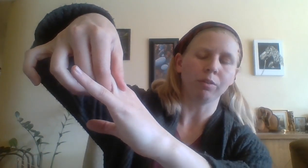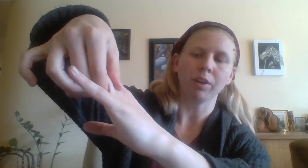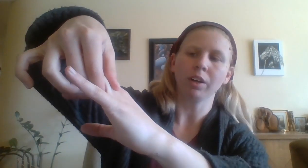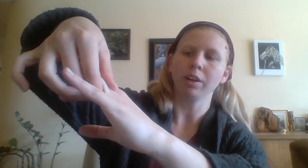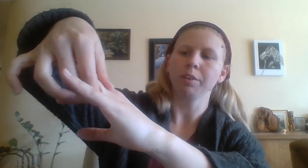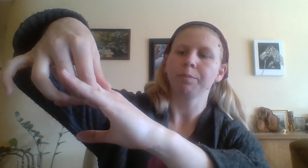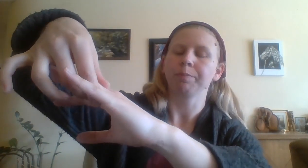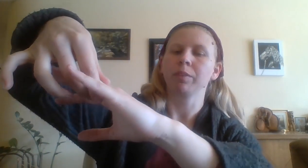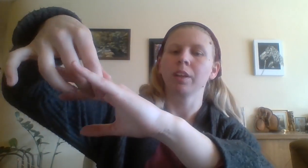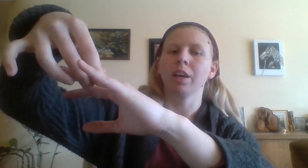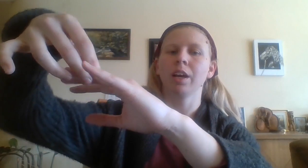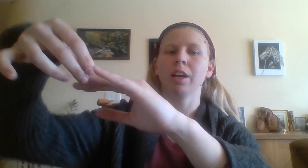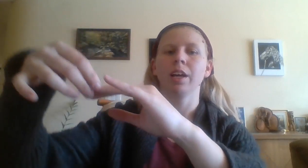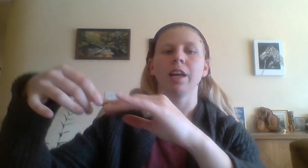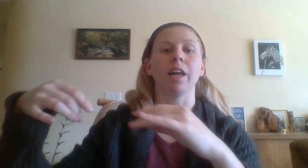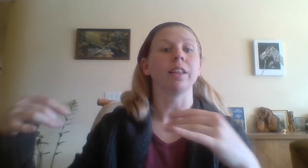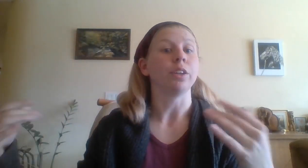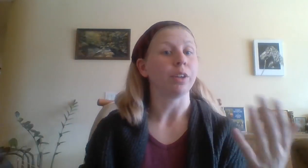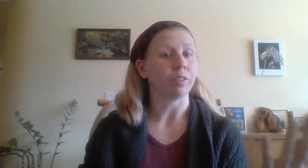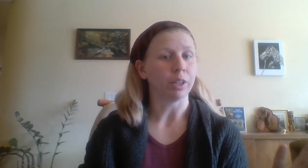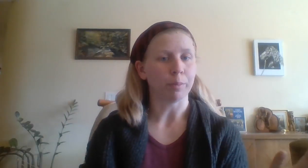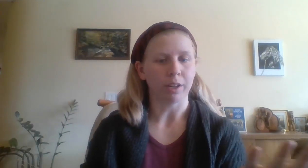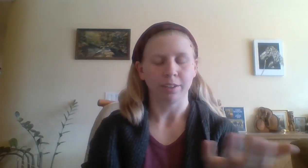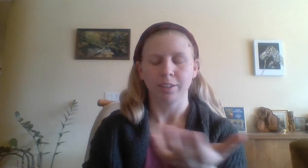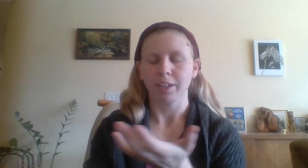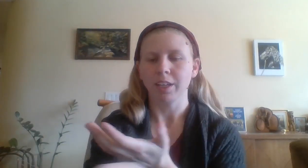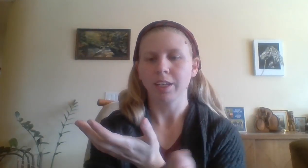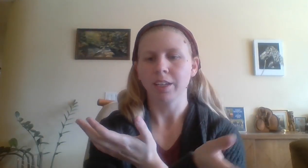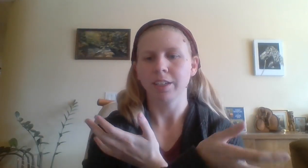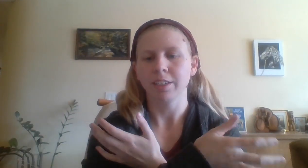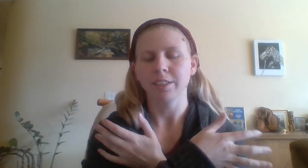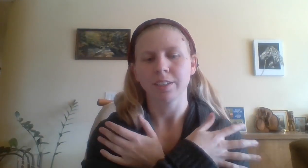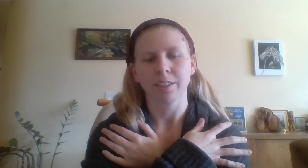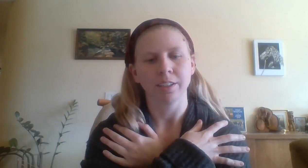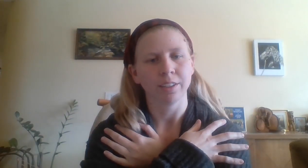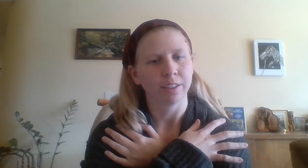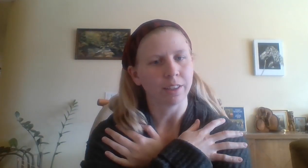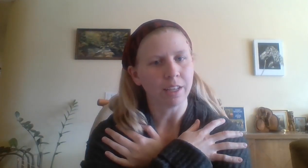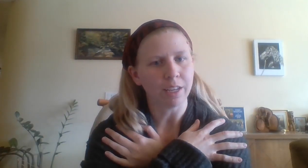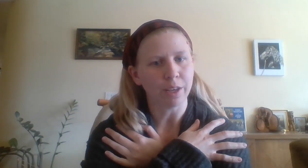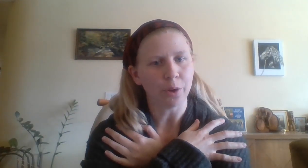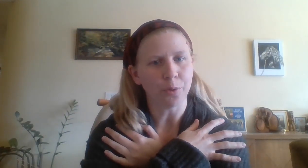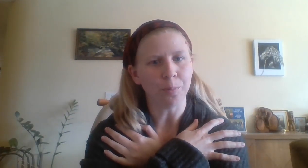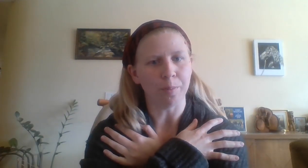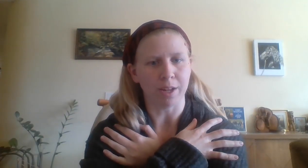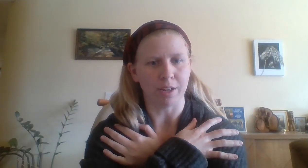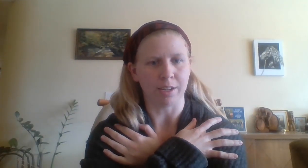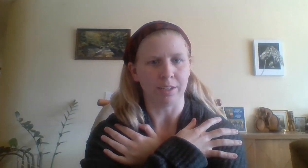finger. So then you're giving them up. Is Theo mine.